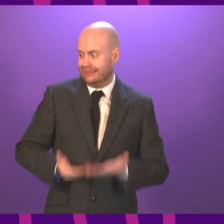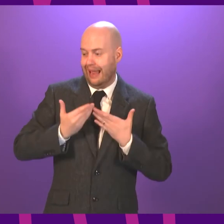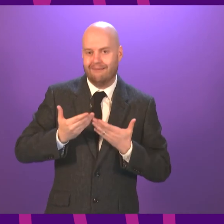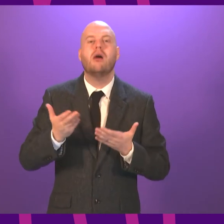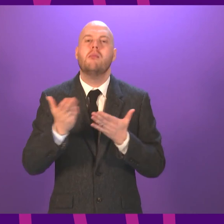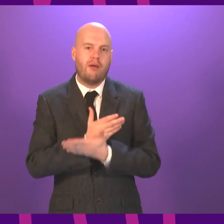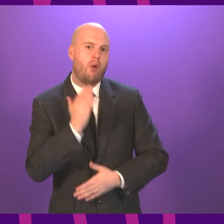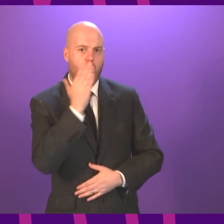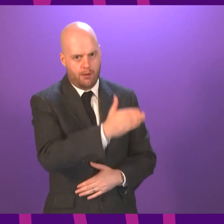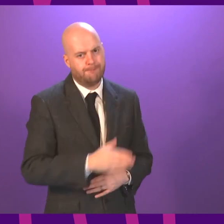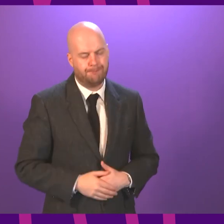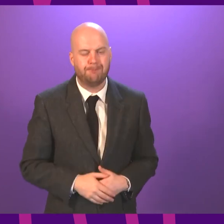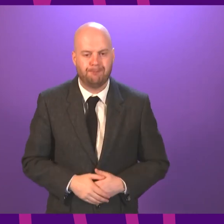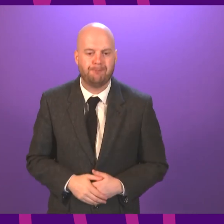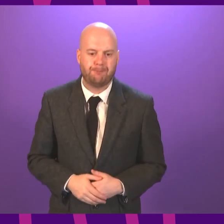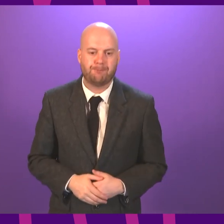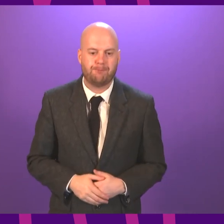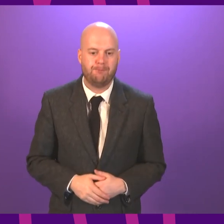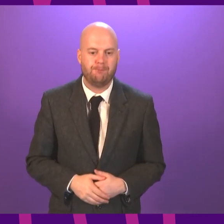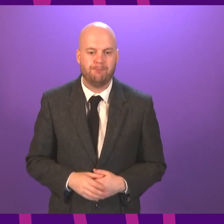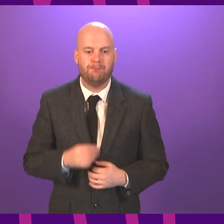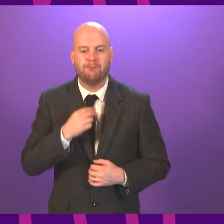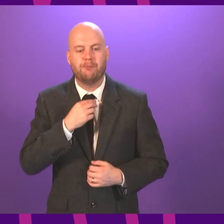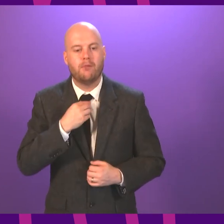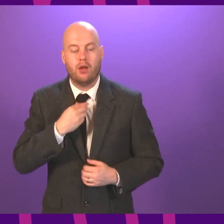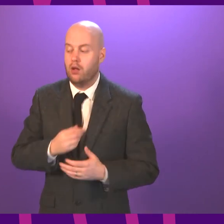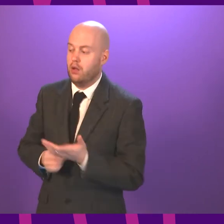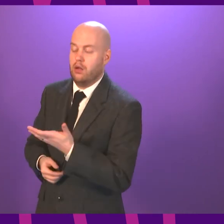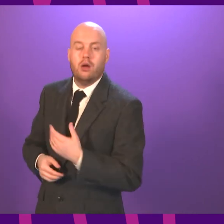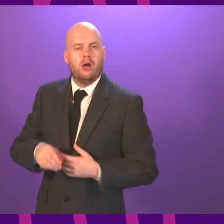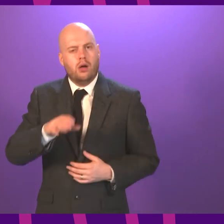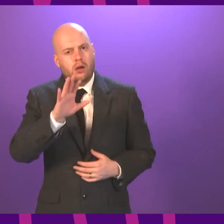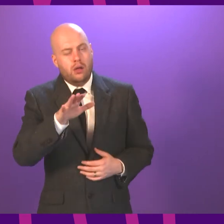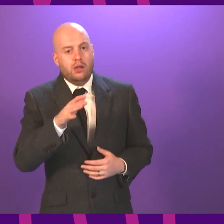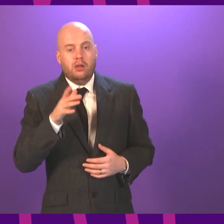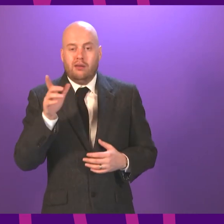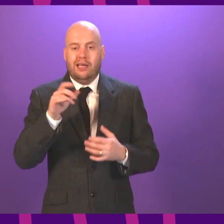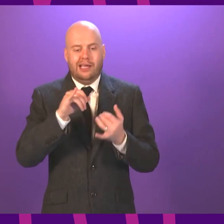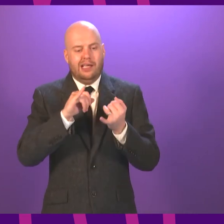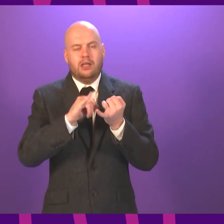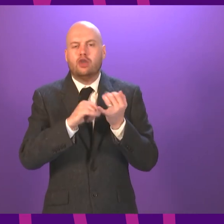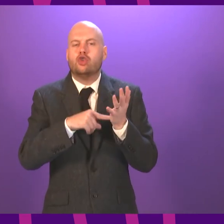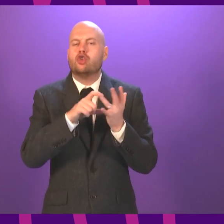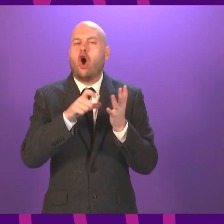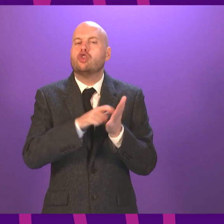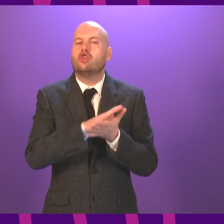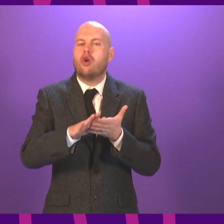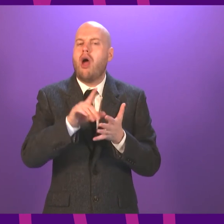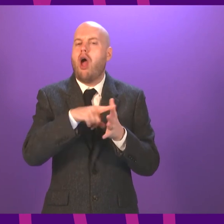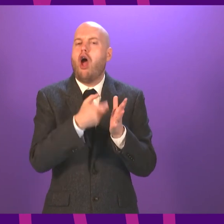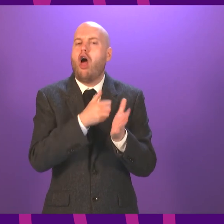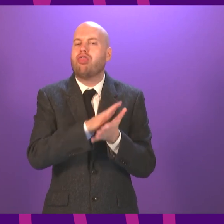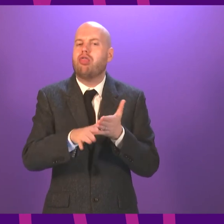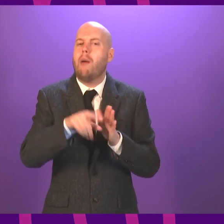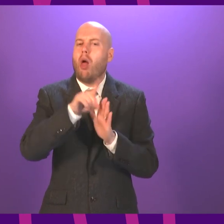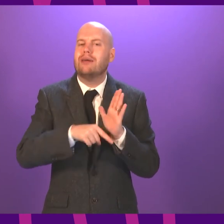First Minister, Scottish communities are to this day paying the price of the scorched earth policy inflicted on Scottish industries